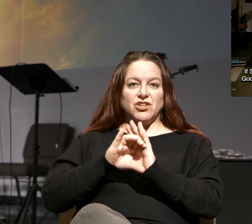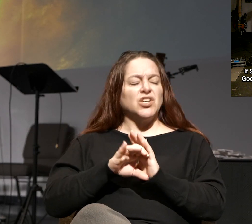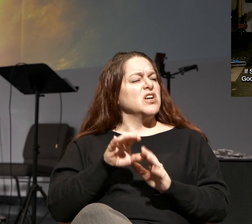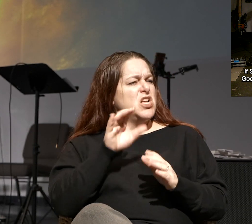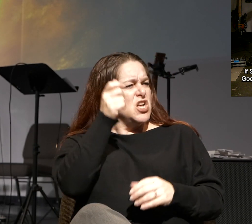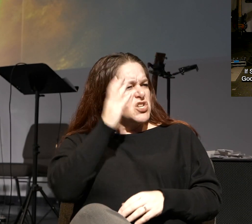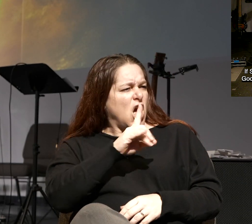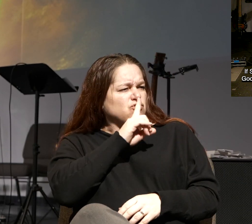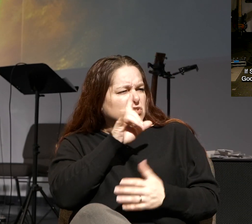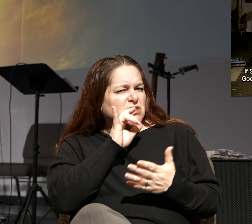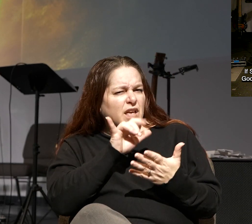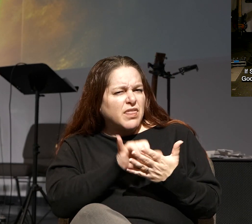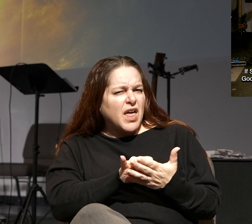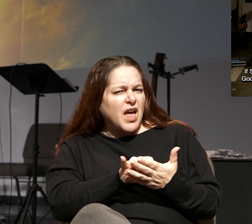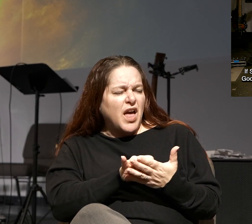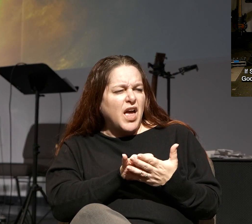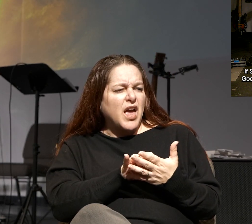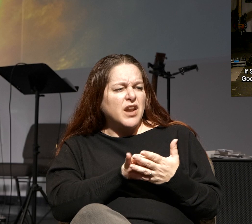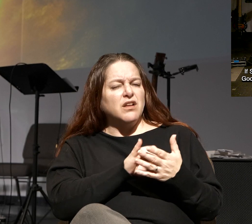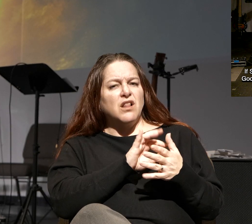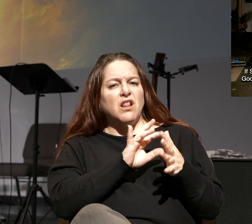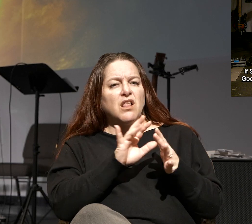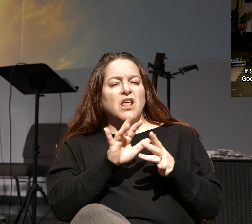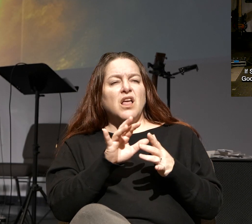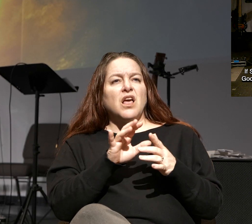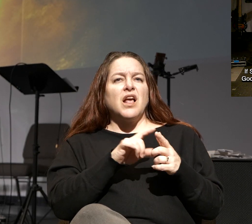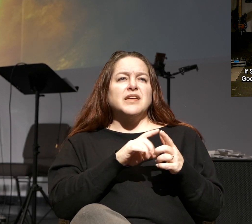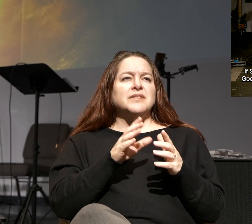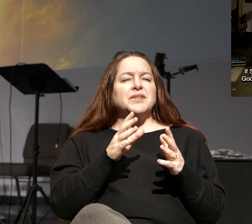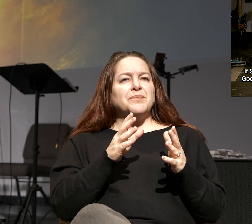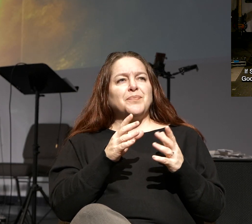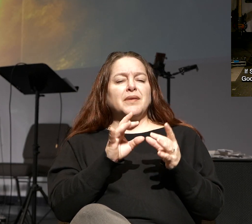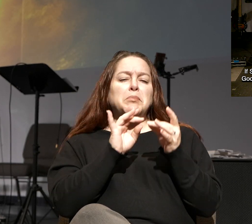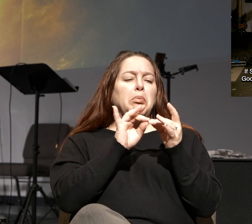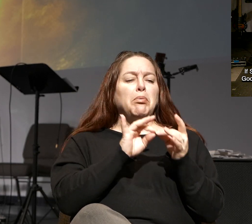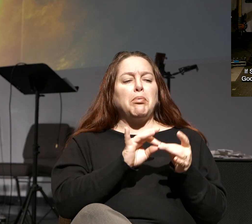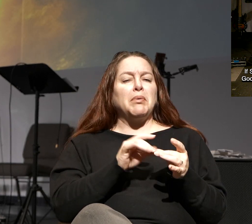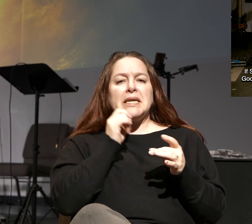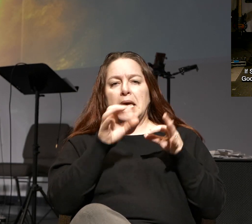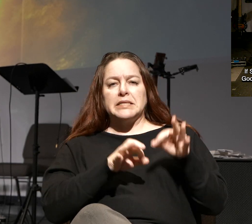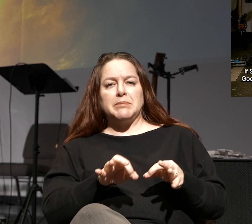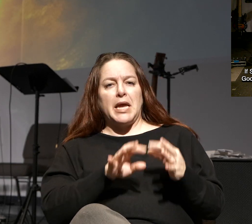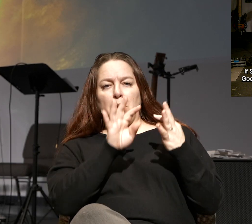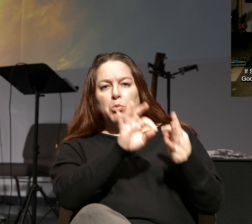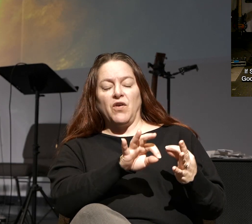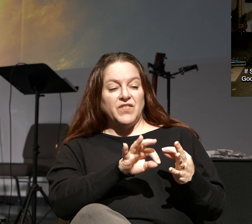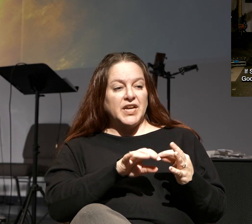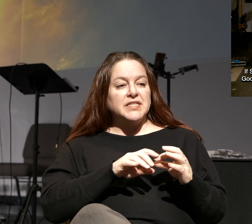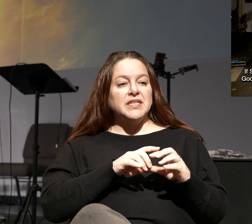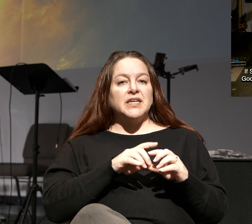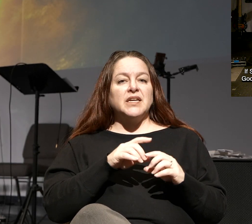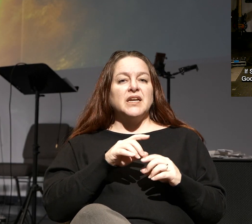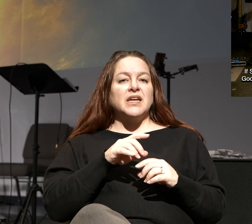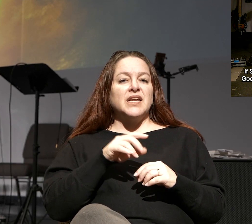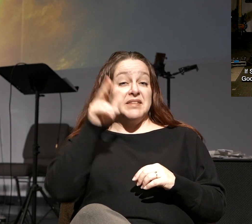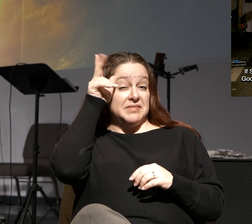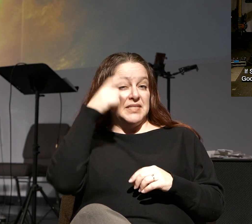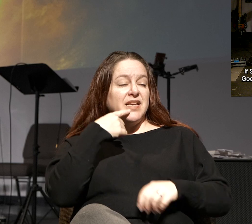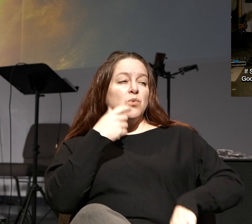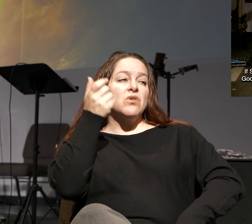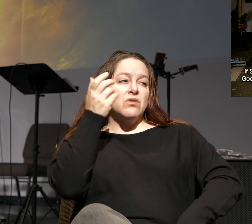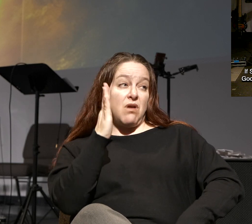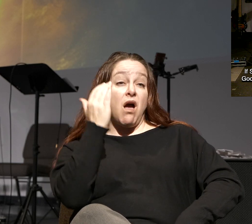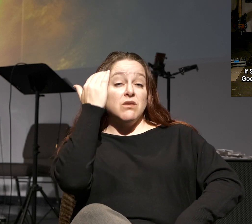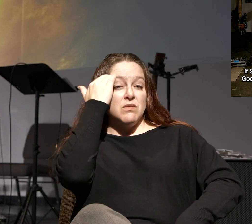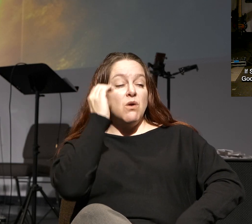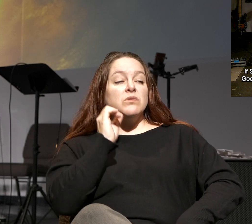really say… And then she kind of rambles through it and doesn't explain it perfectly. And then he says, well, God knows